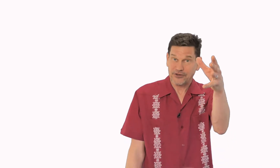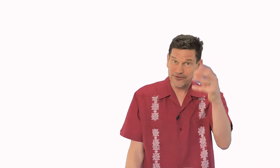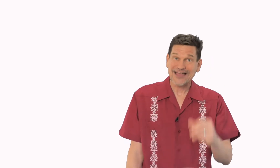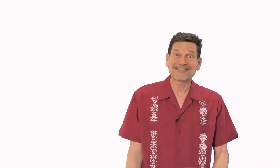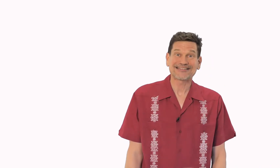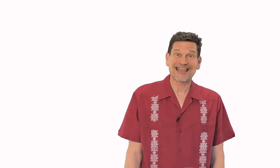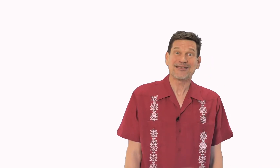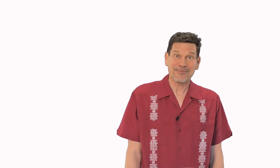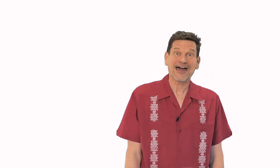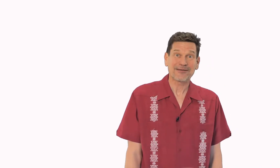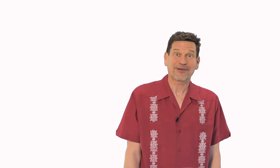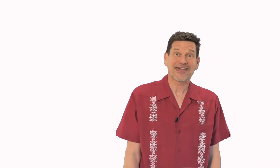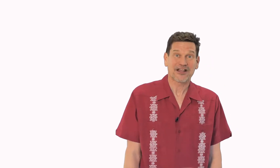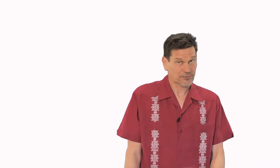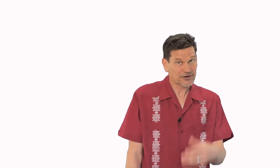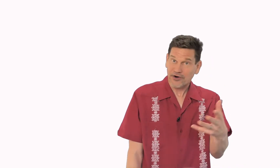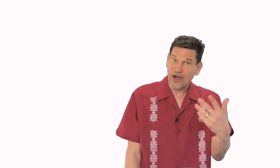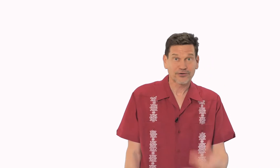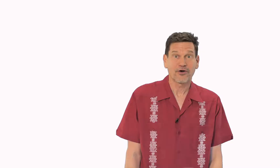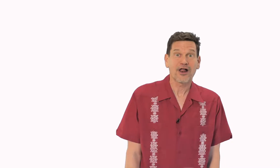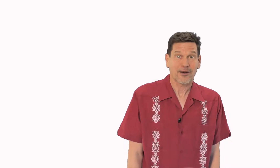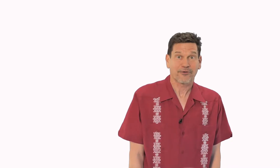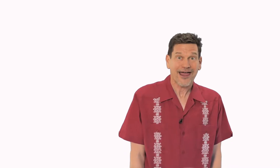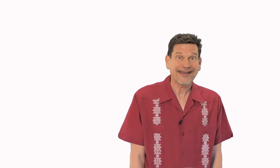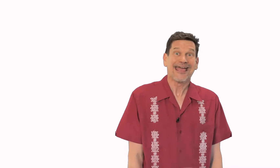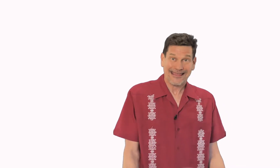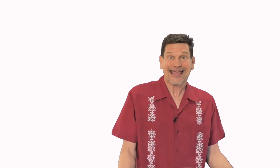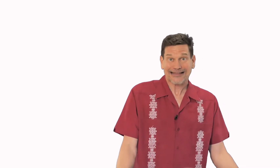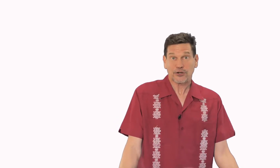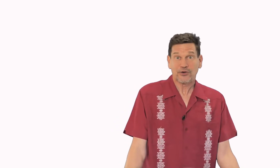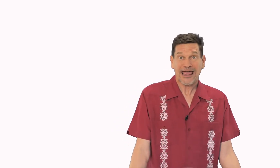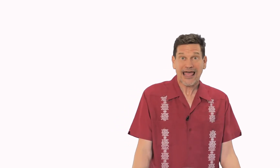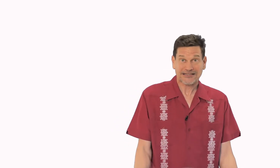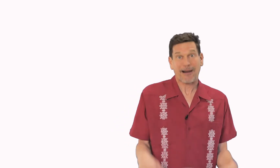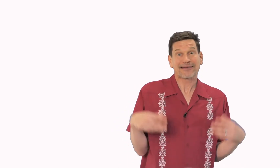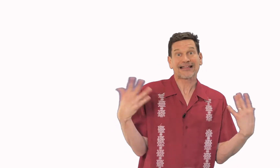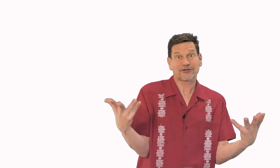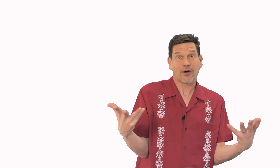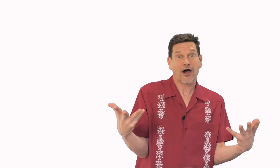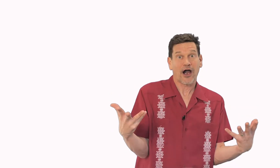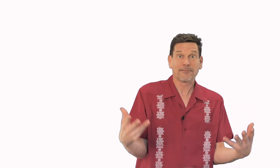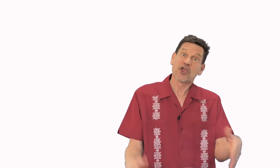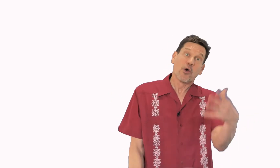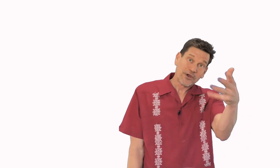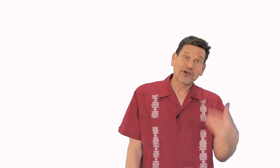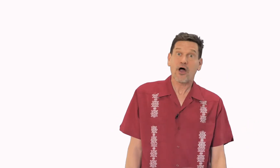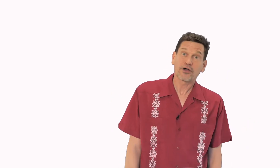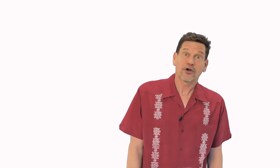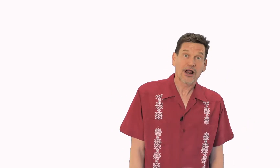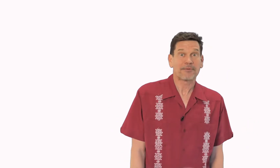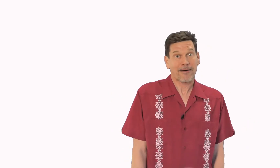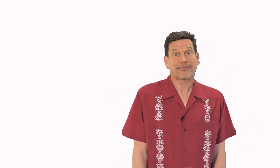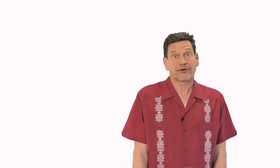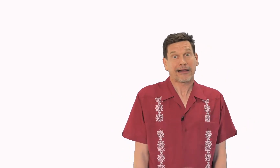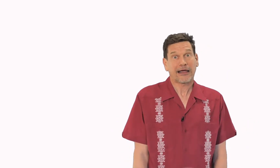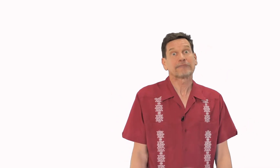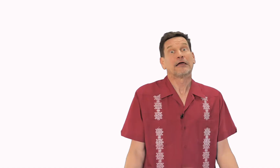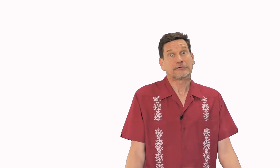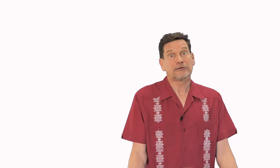you've got the same body plan as when you're all grown up, right? You got two legs, you probably got two arms. When you're all grown up, you're probably going to have two